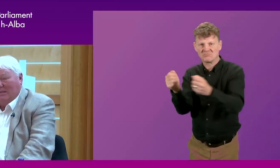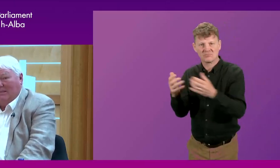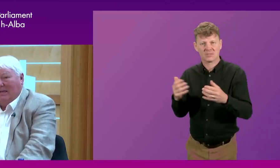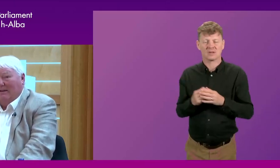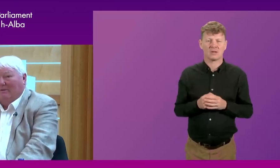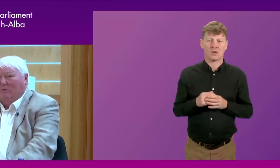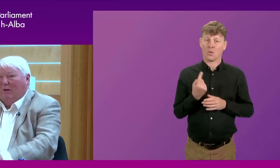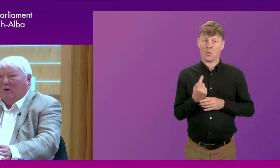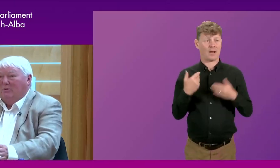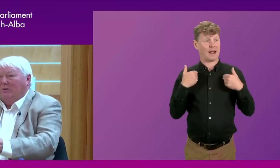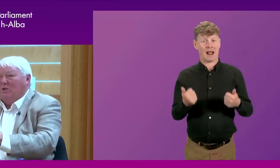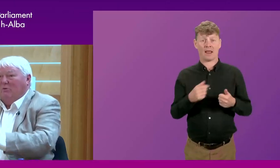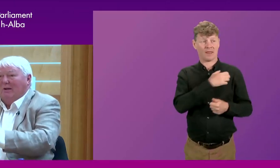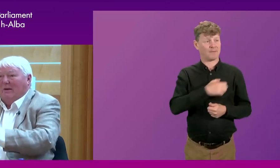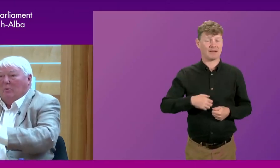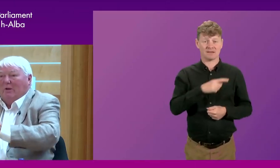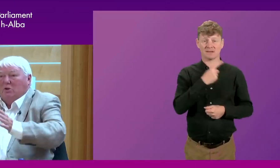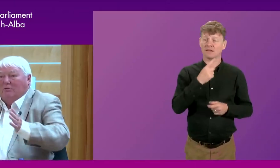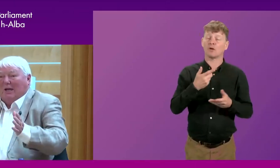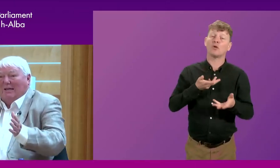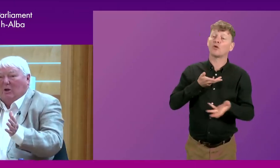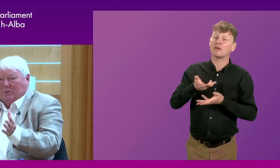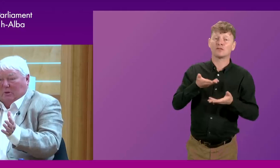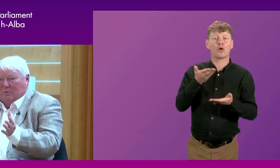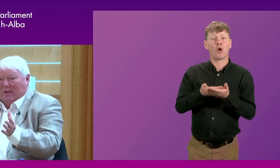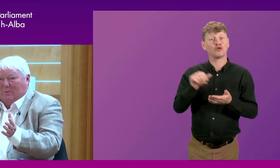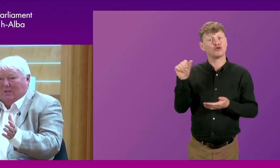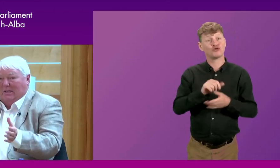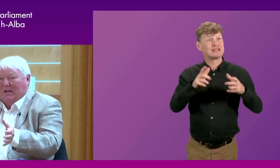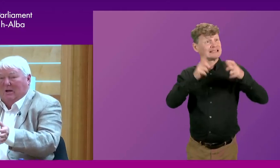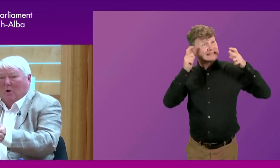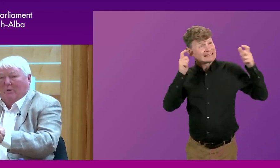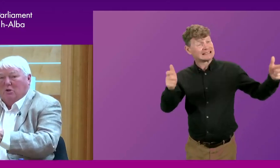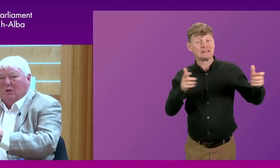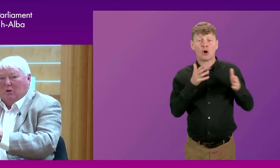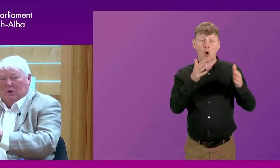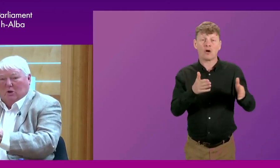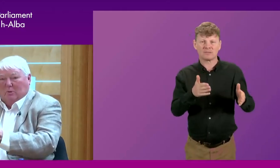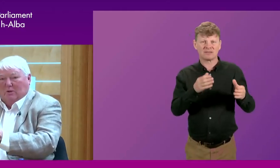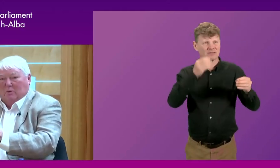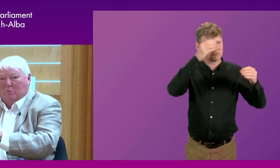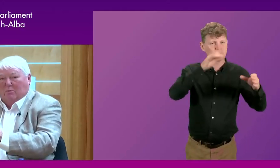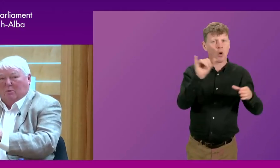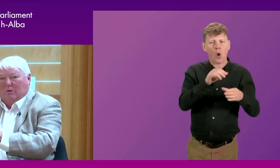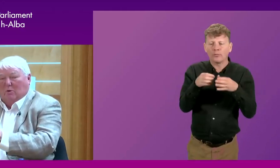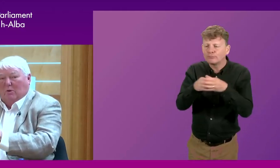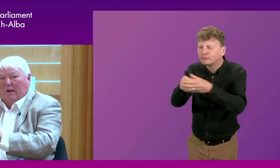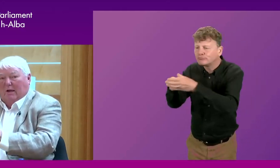minister whom I rated enormously saying, if, you did a consultation on, for example, whether you should have gigantic hospitals with expertise, or whether you should have cottage hospitals